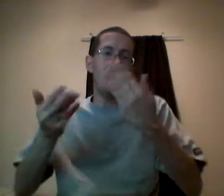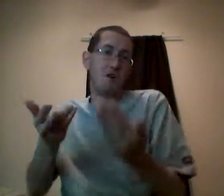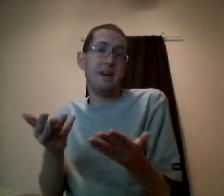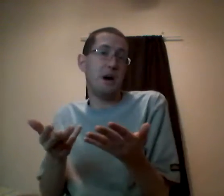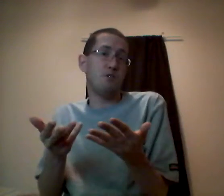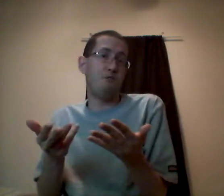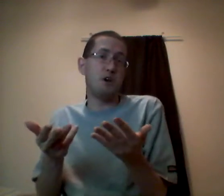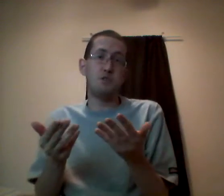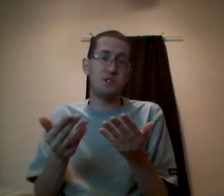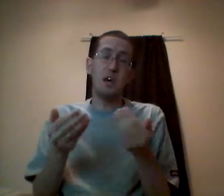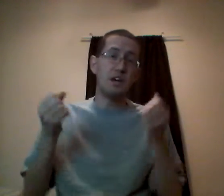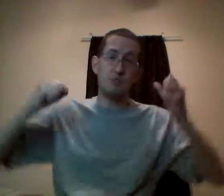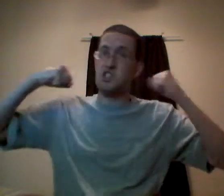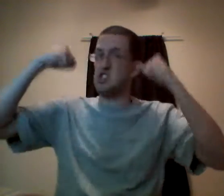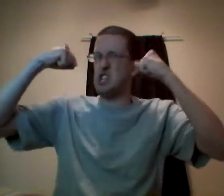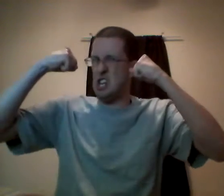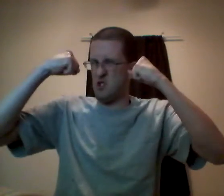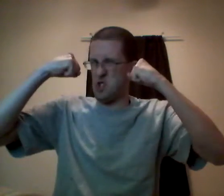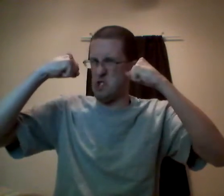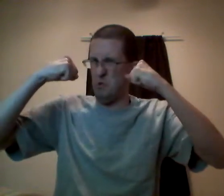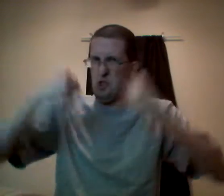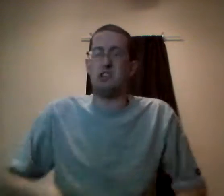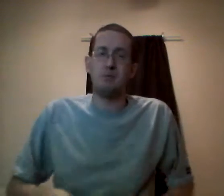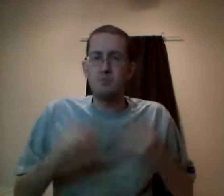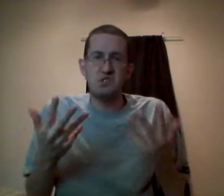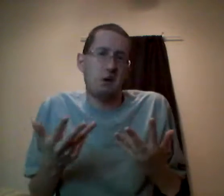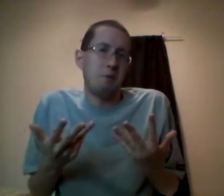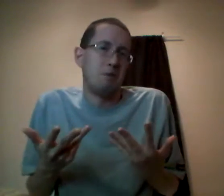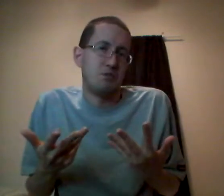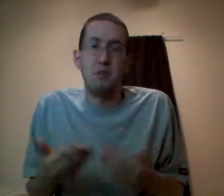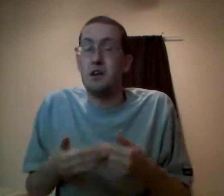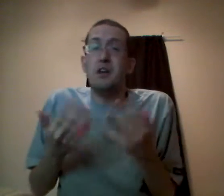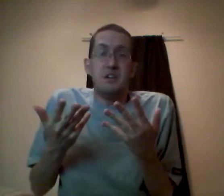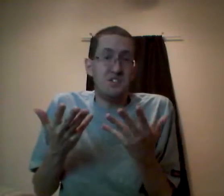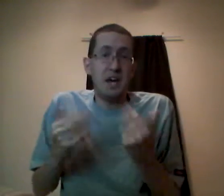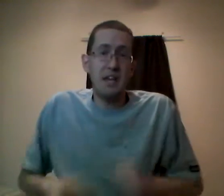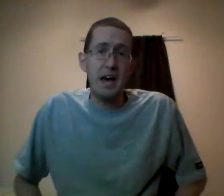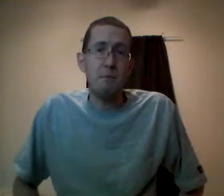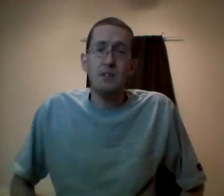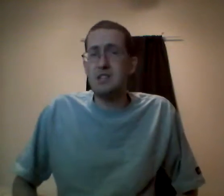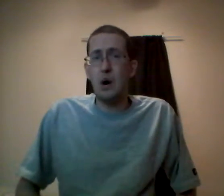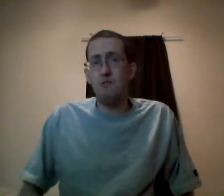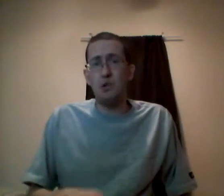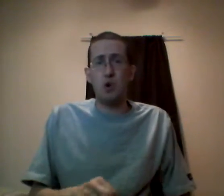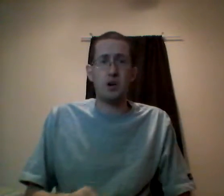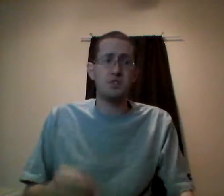You're hanging out with a friend who's either succeeding triumphantly or sucking miserably at said game. That's how I feel it works.